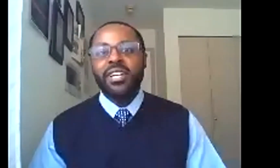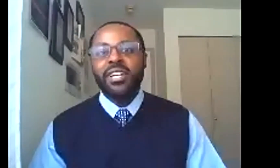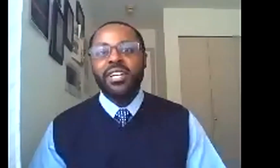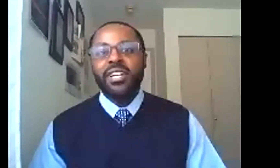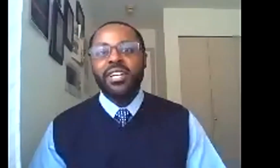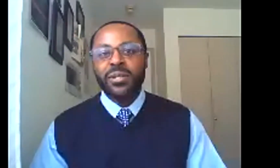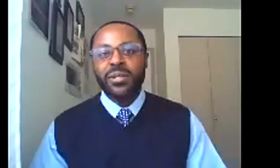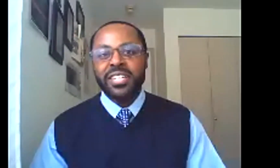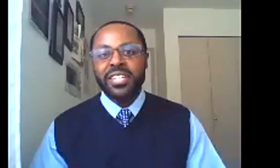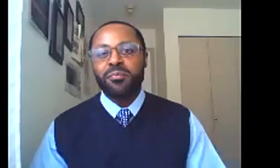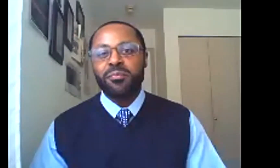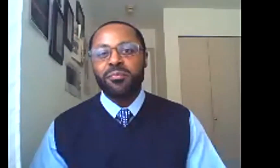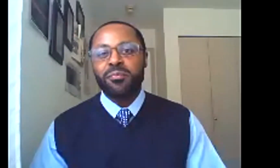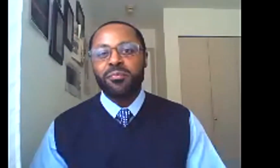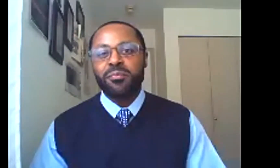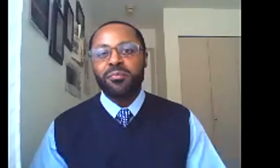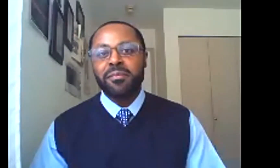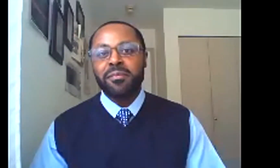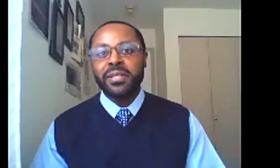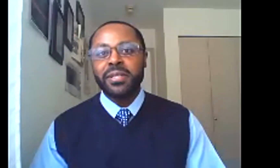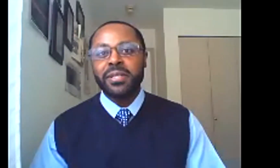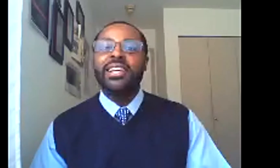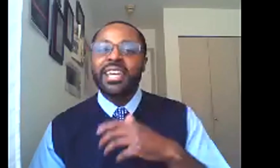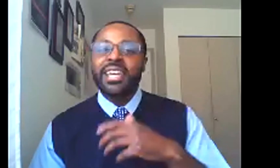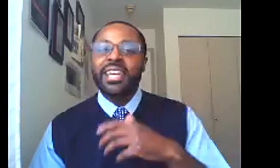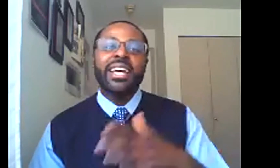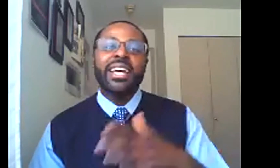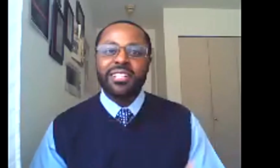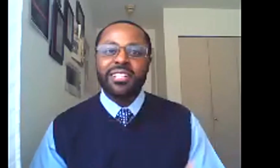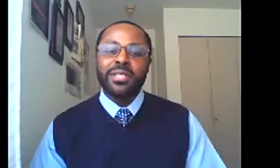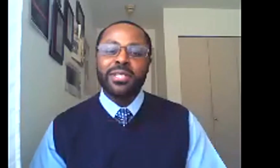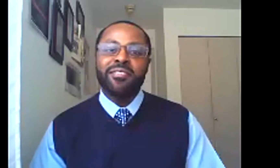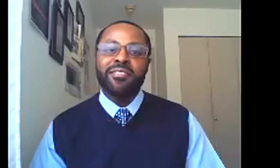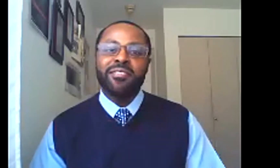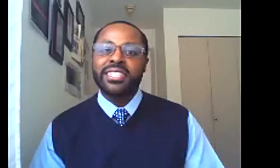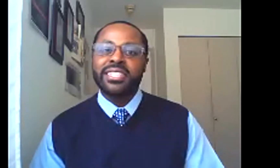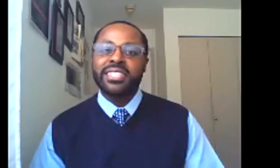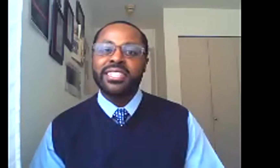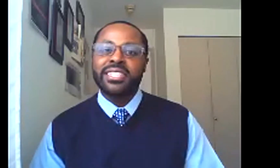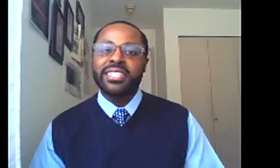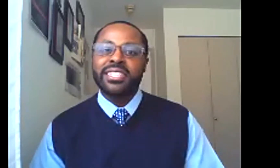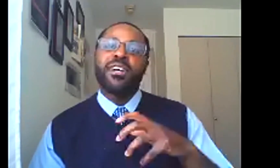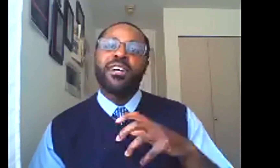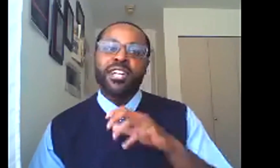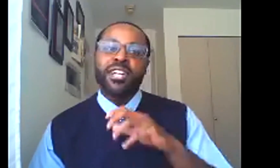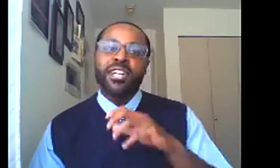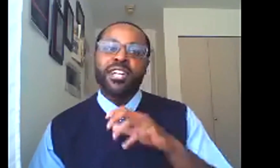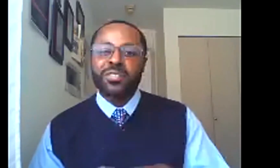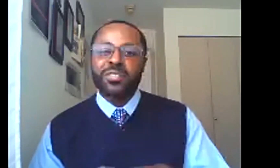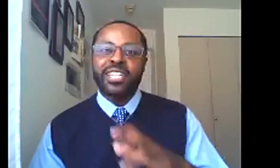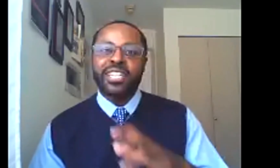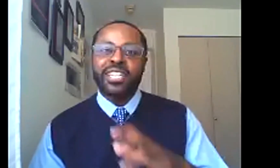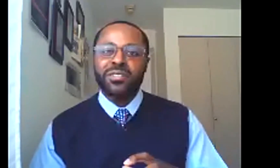that then led to increasing amounts of prison populations. And that then became this convict leasing system where,